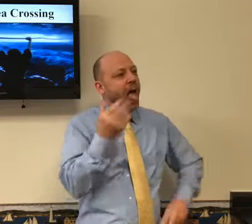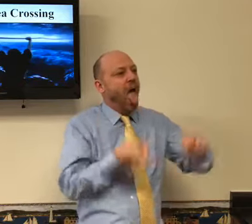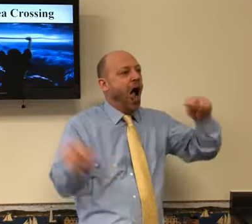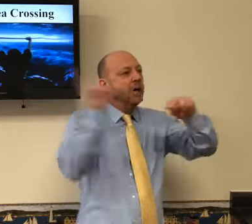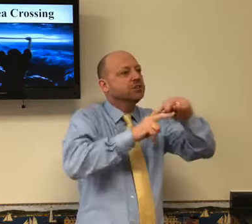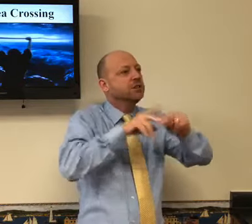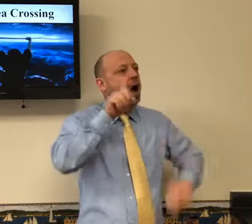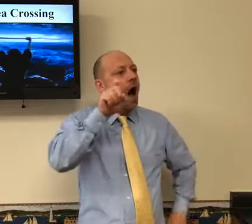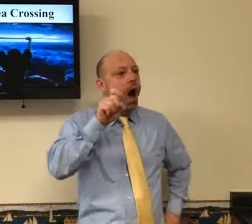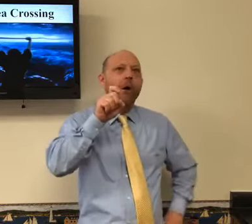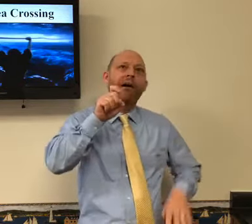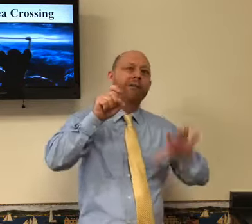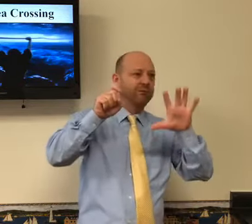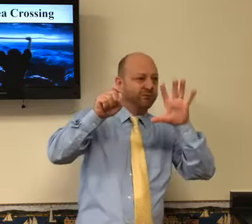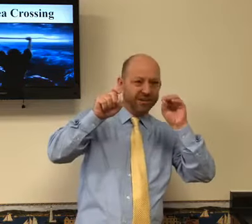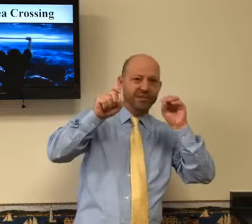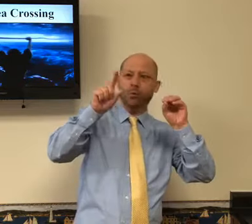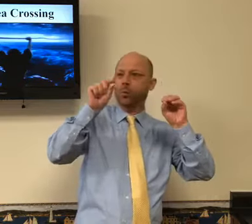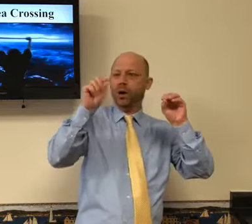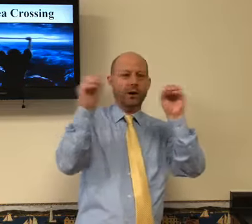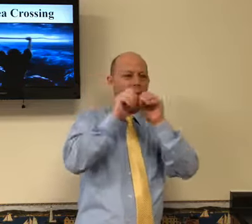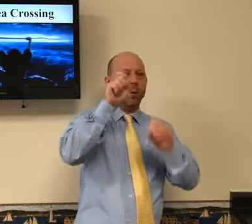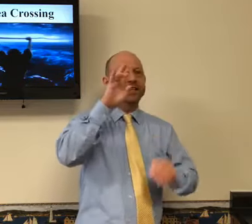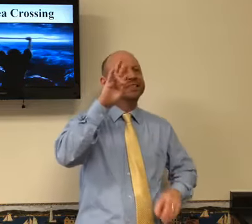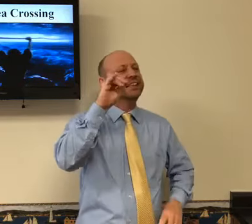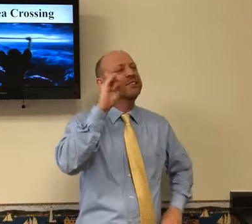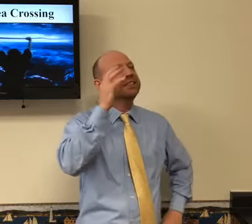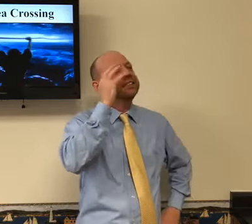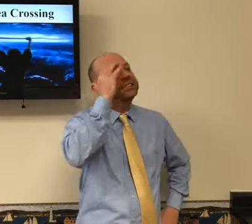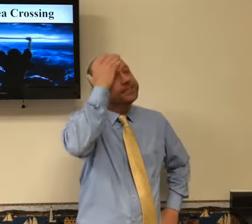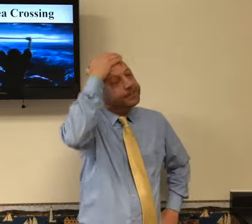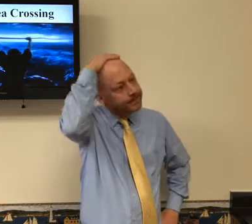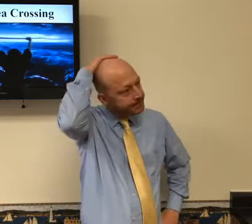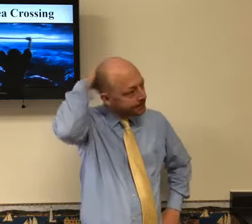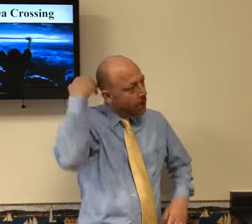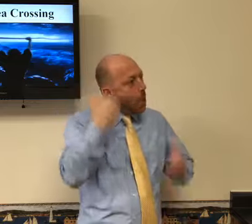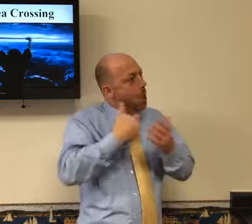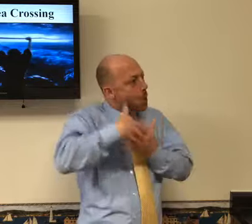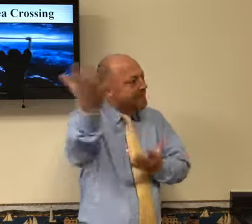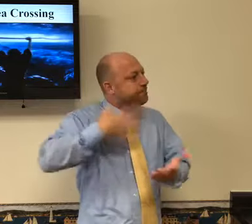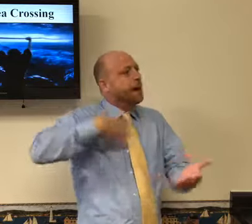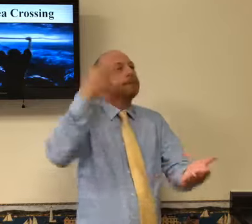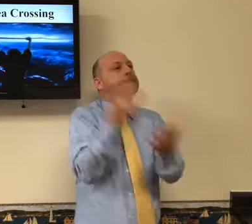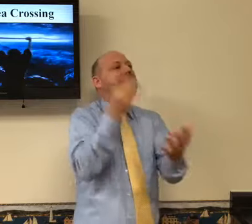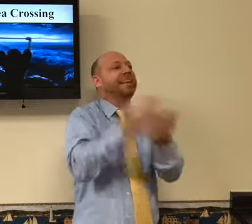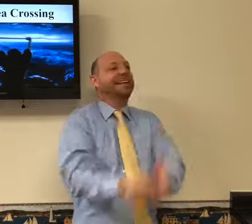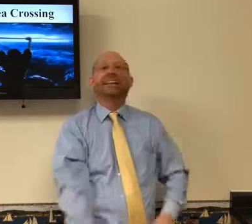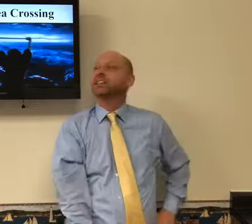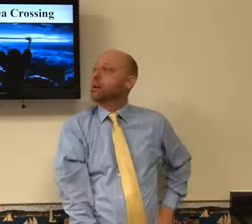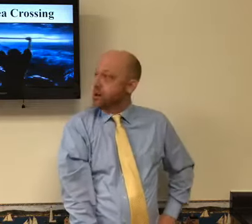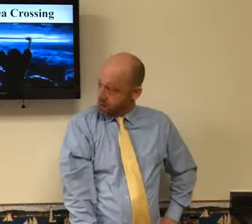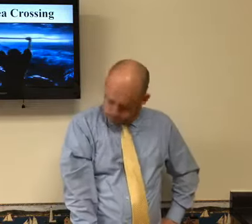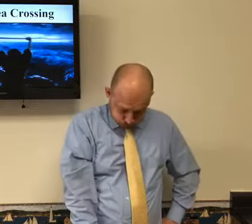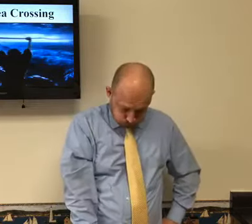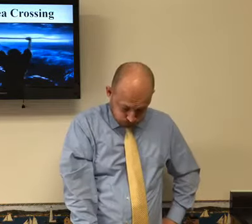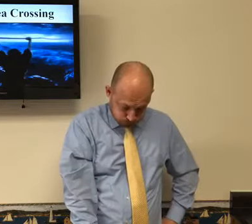I said, oh, it should have only cost me $20, but instead it costed me $150